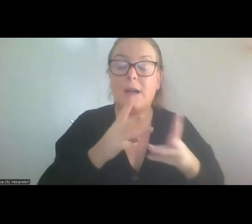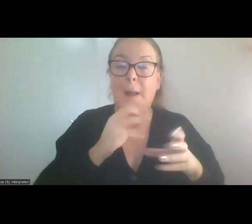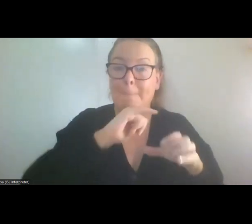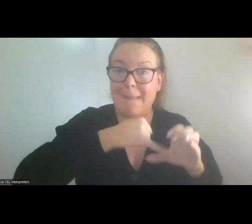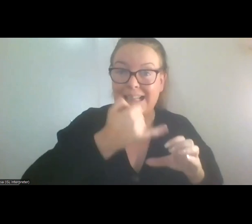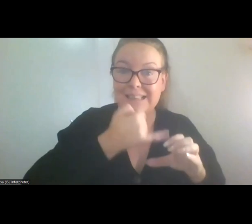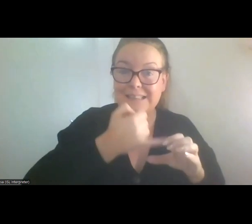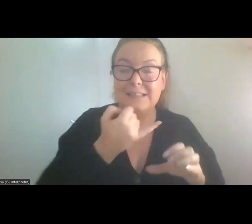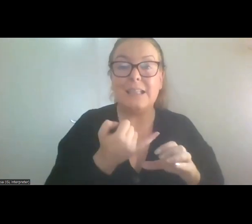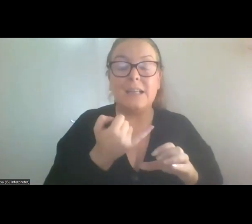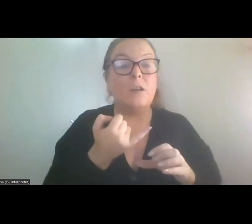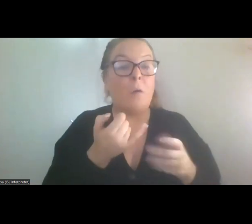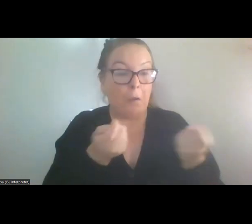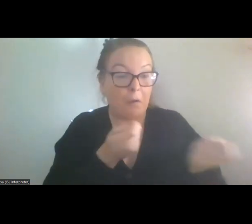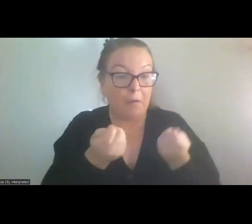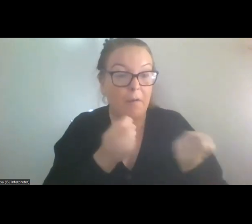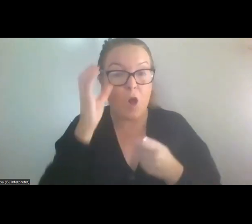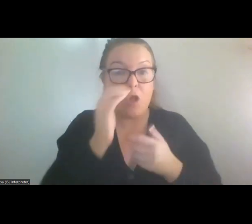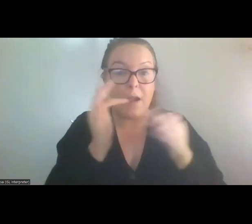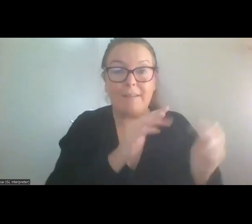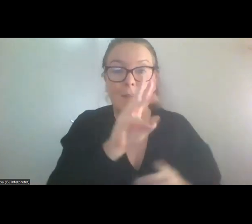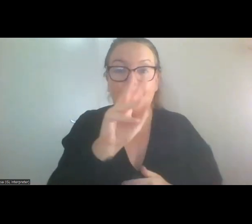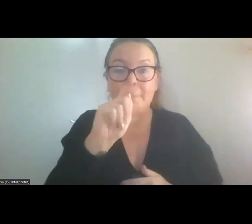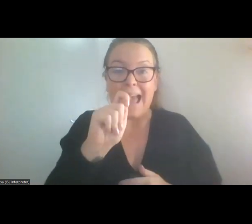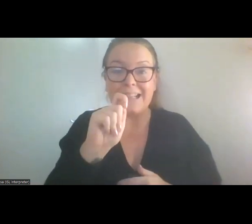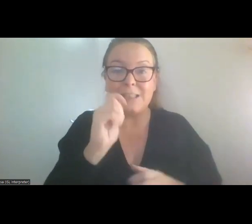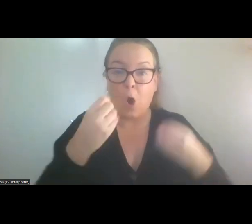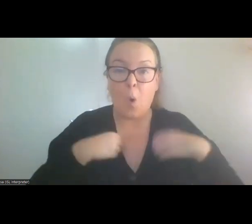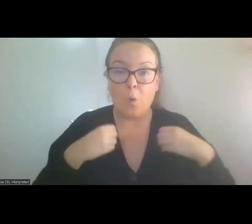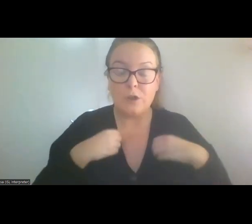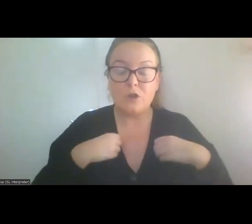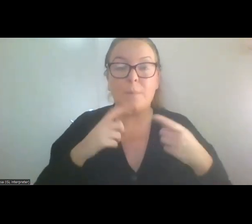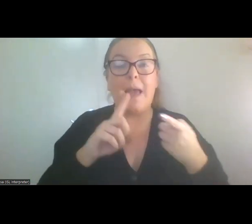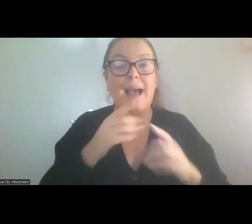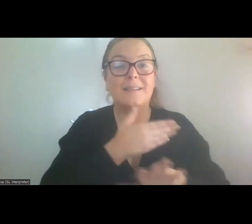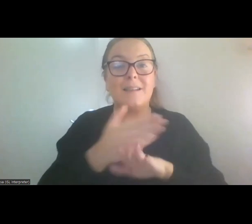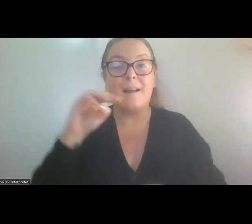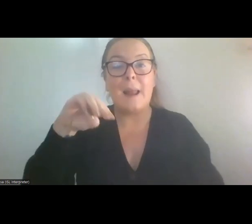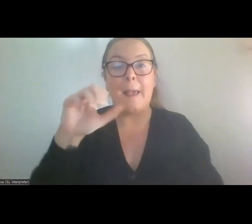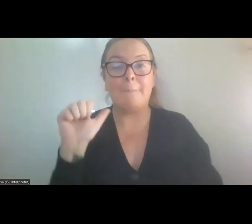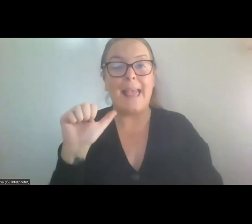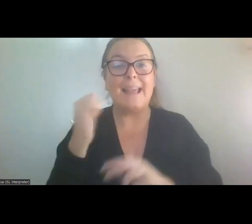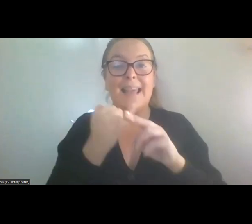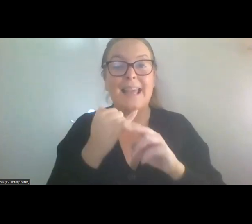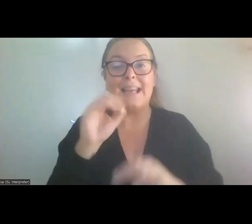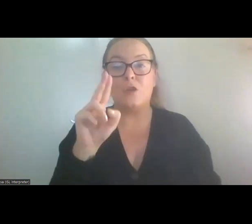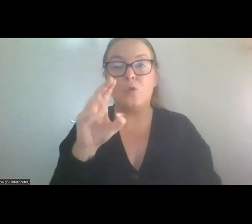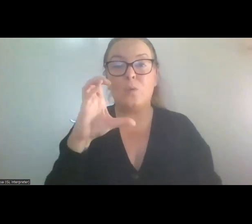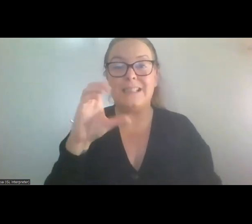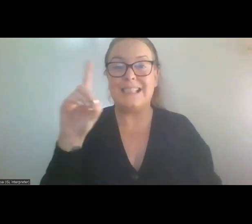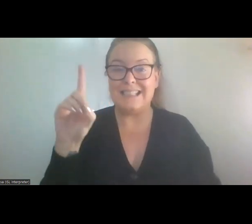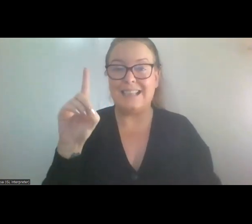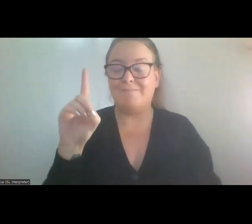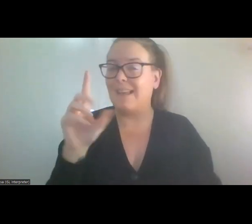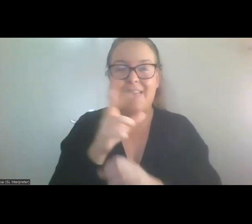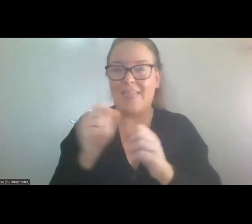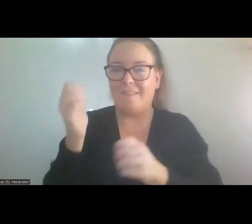related to pet ownership and started a master's in research methods in UCD. Anya didn't complete this due to a